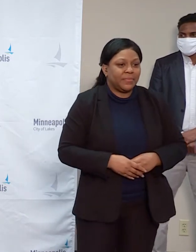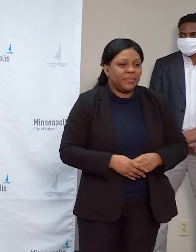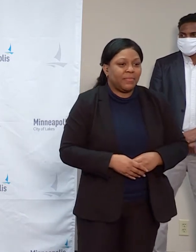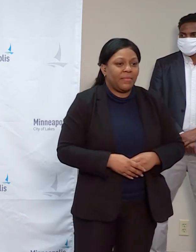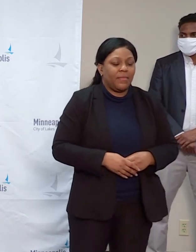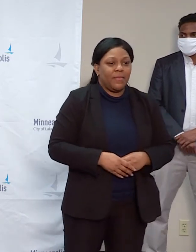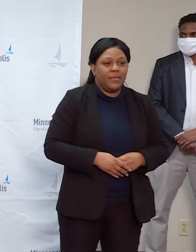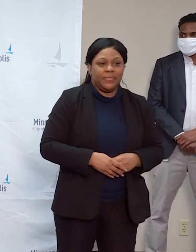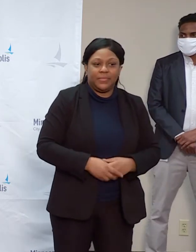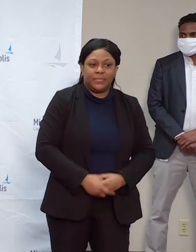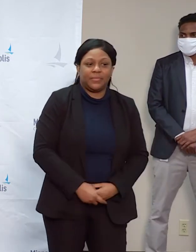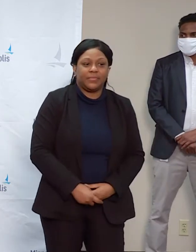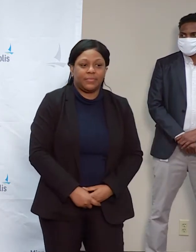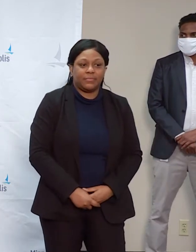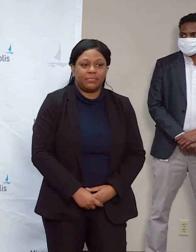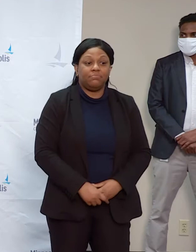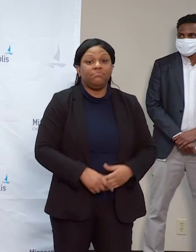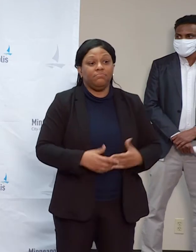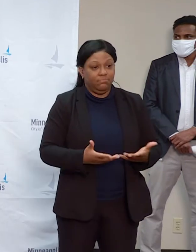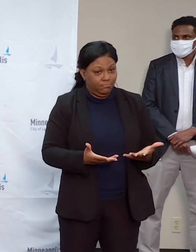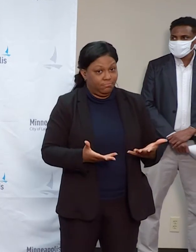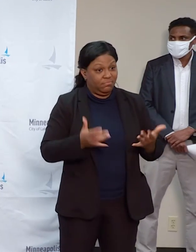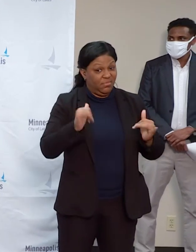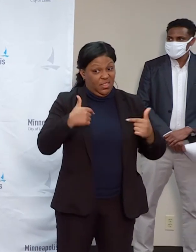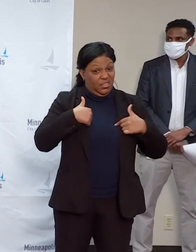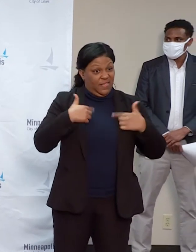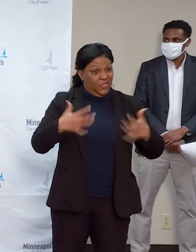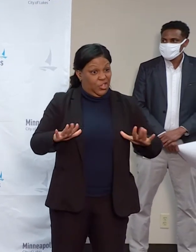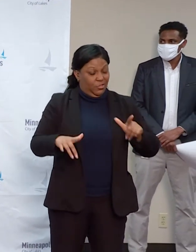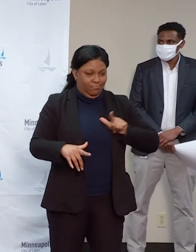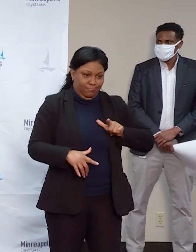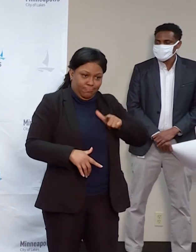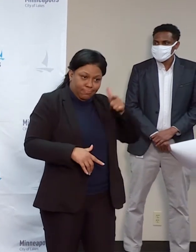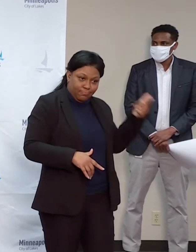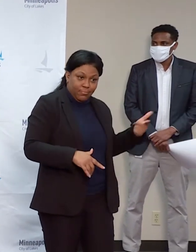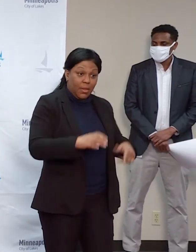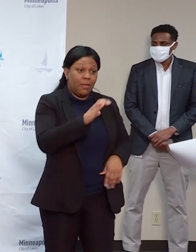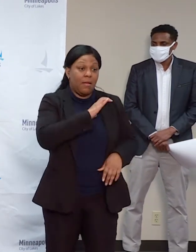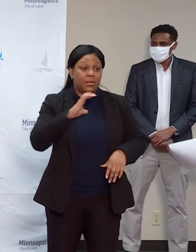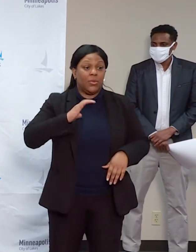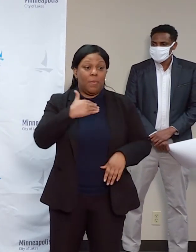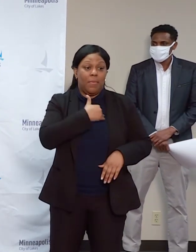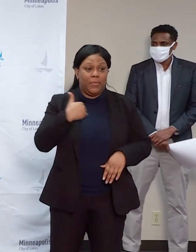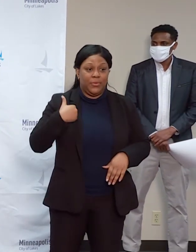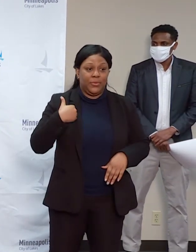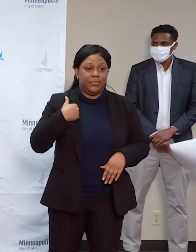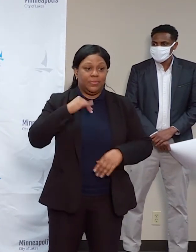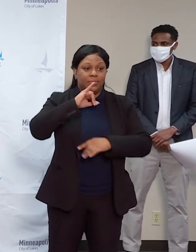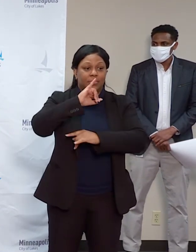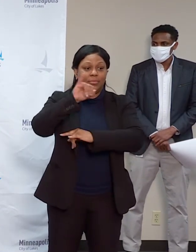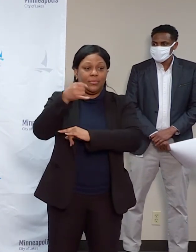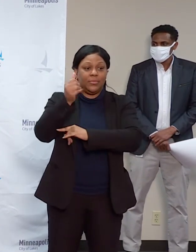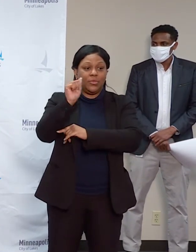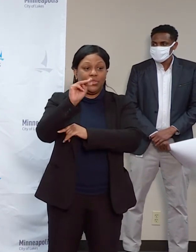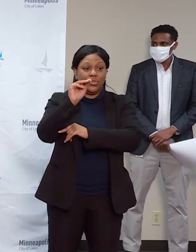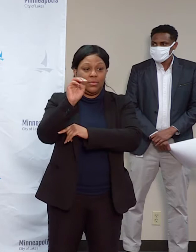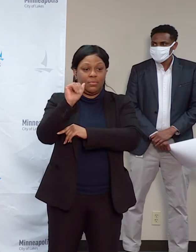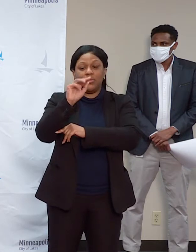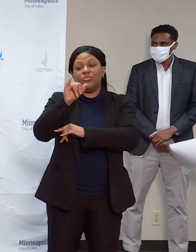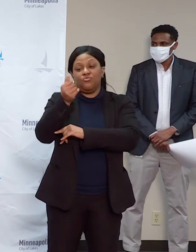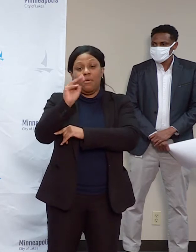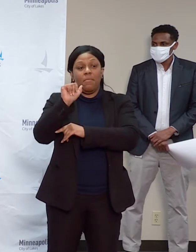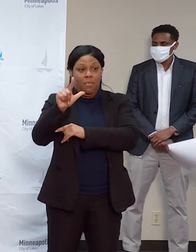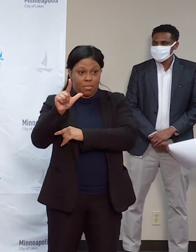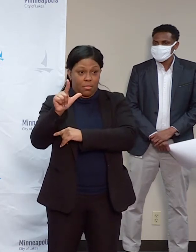up to speak after me is our council member, Jamal Osman. He's our newest city council member, and he has been an excellent